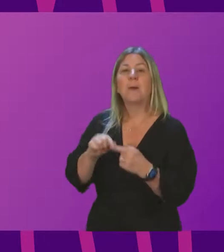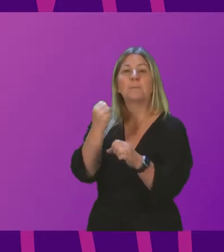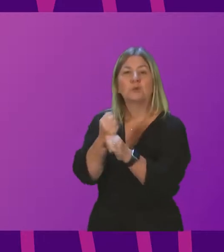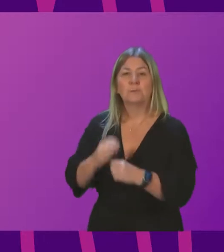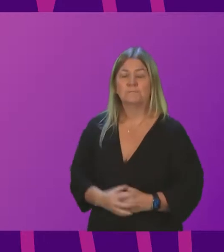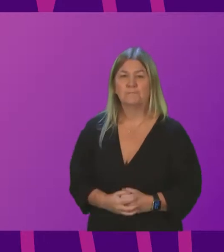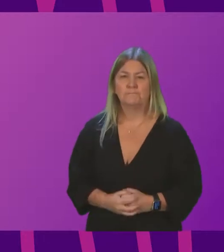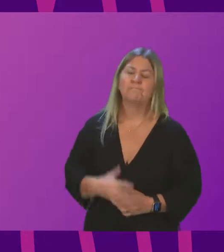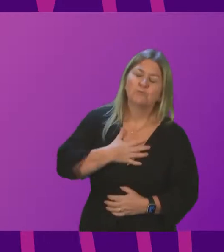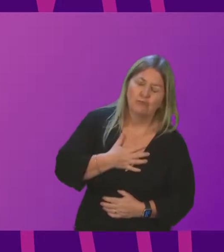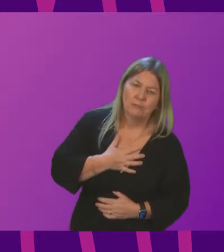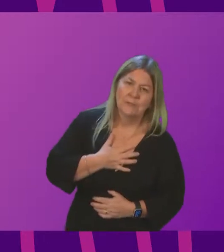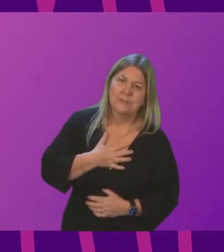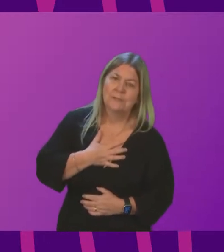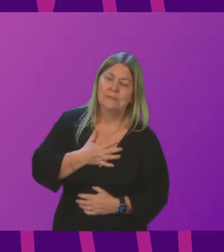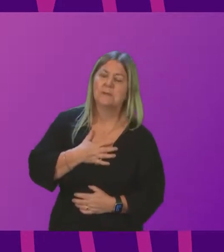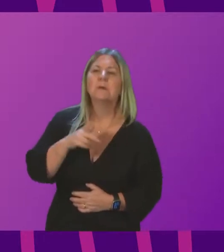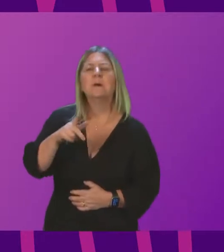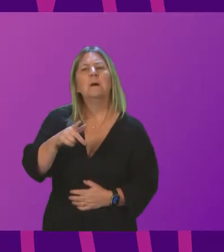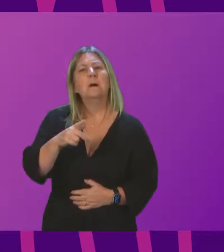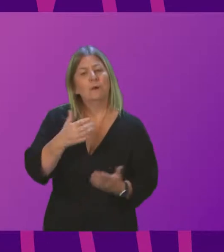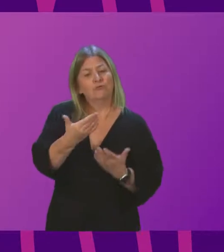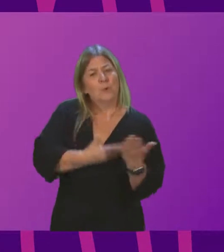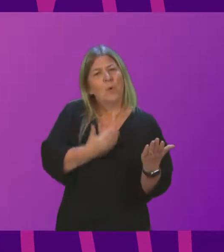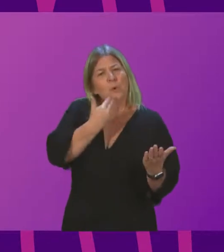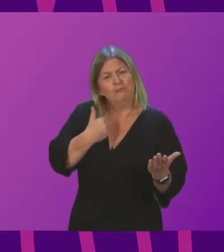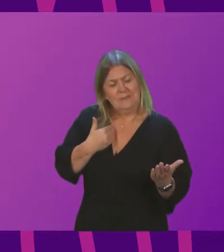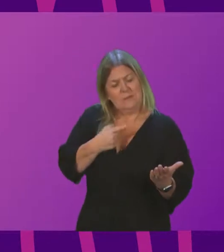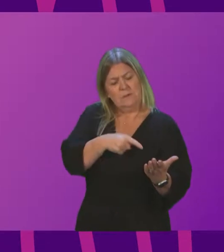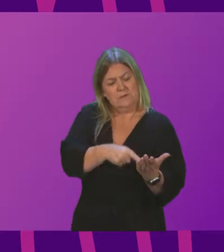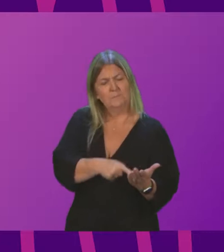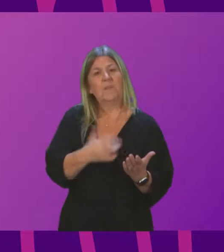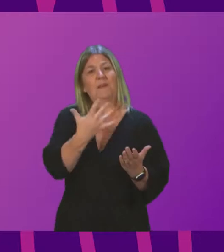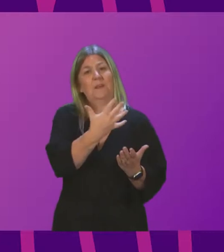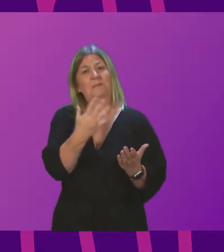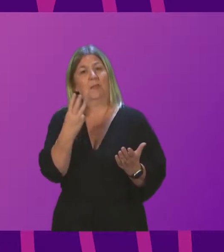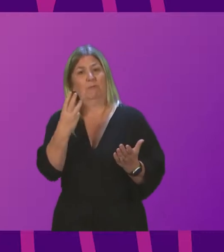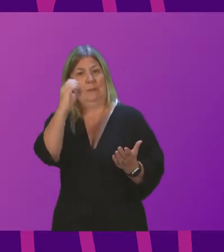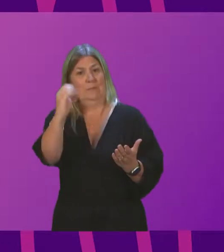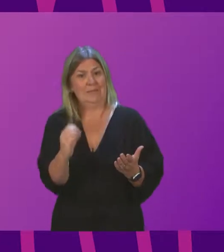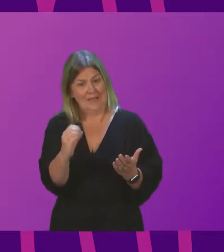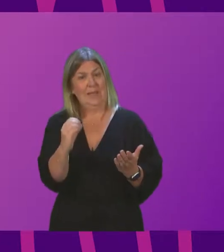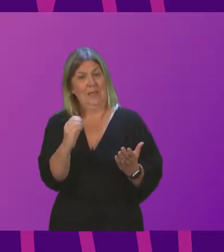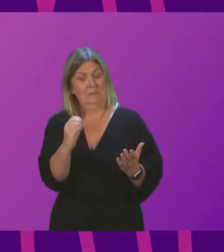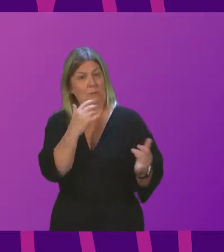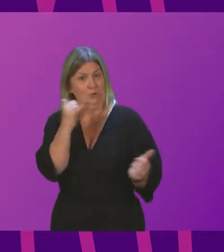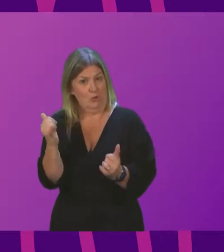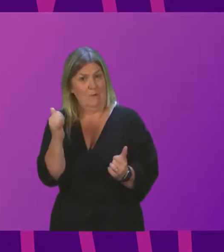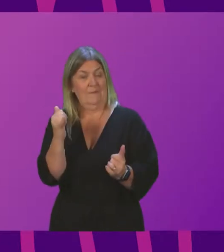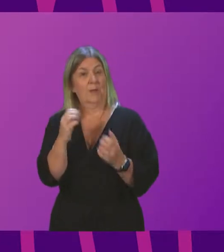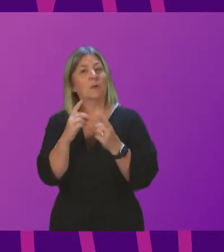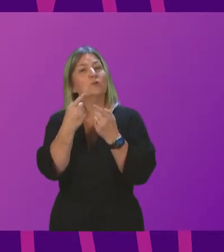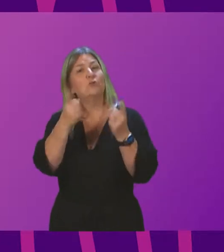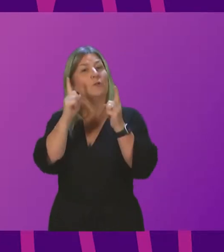Sorry, the sliding officer. A recent report revealed that 53% of surveyed university staff showed portable signs of depression